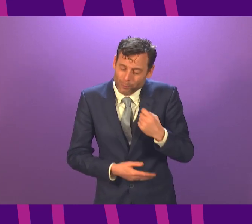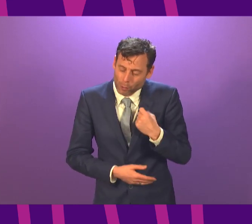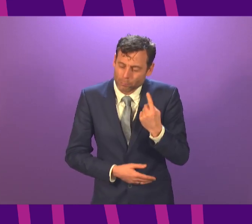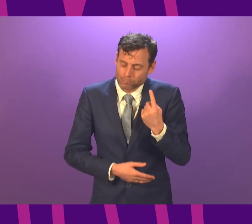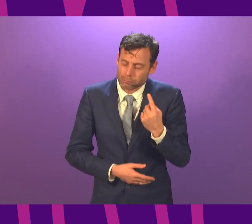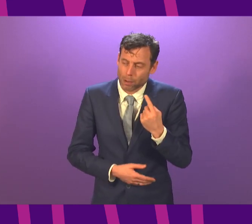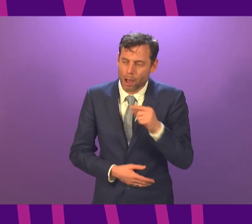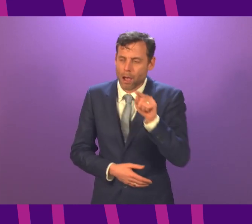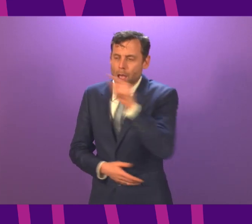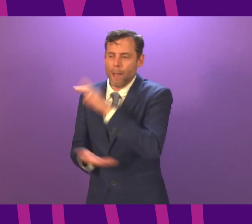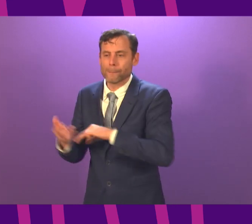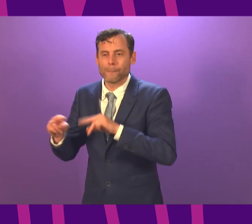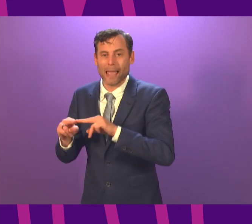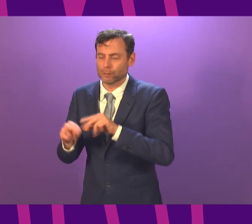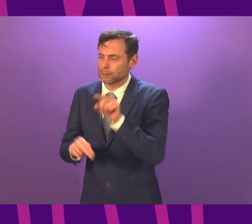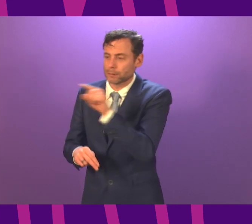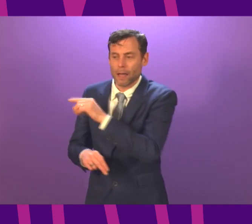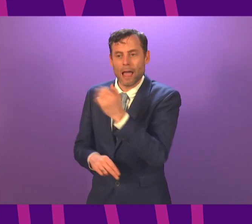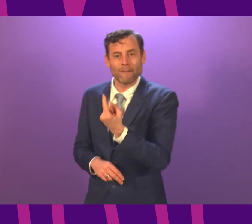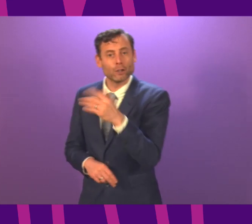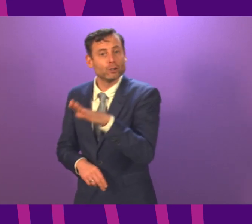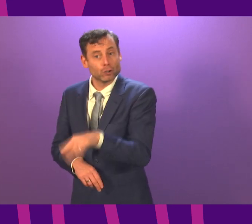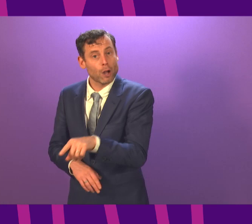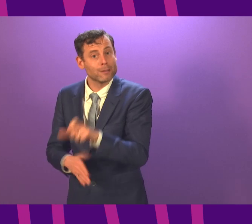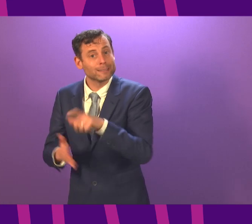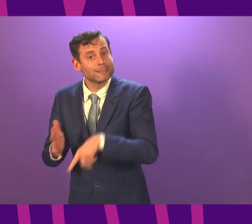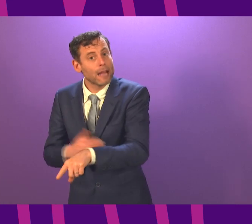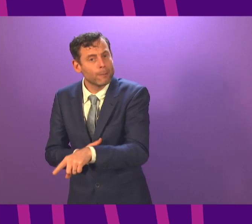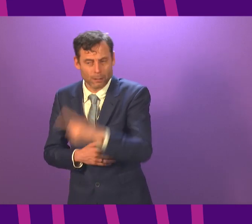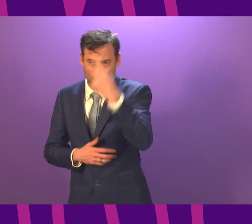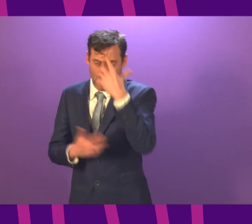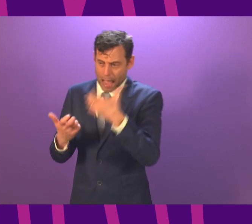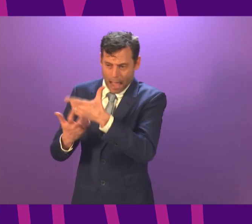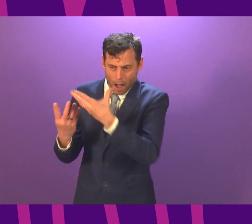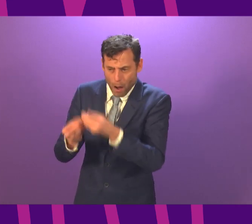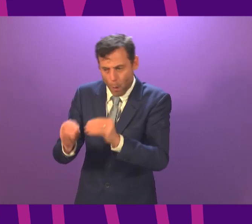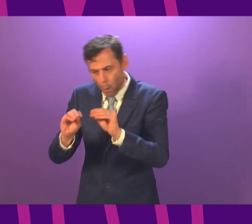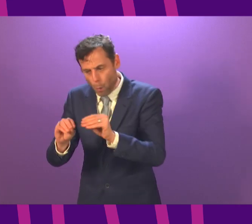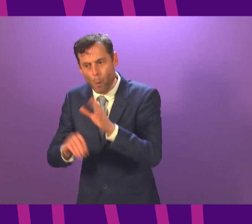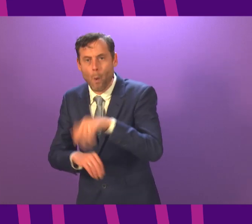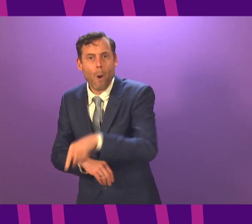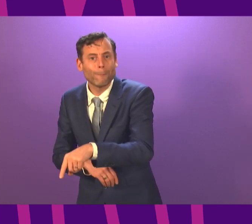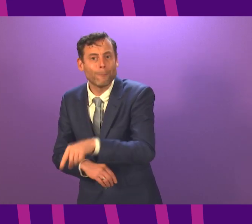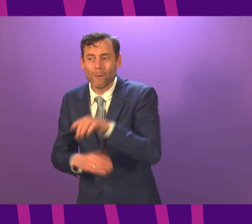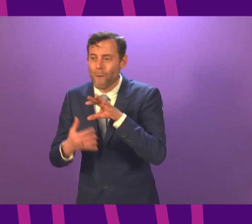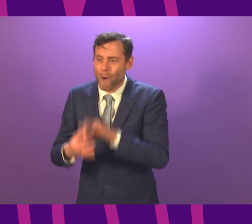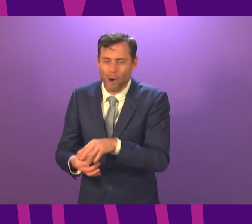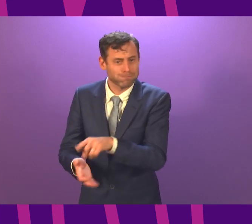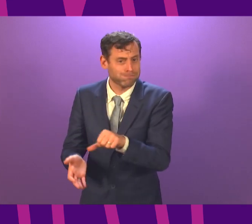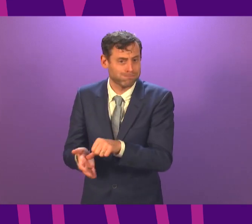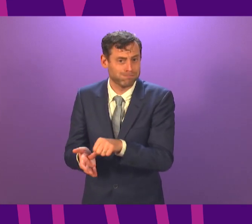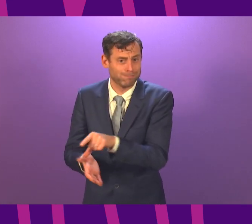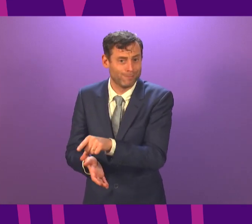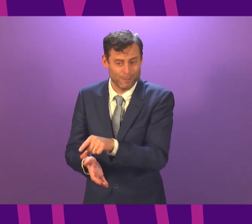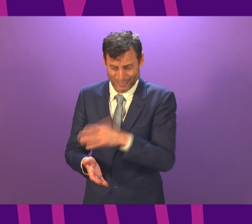child has a disability or additional support need in delivering home learning, being able to do that for all children on an